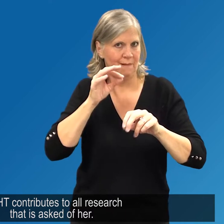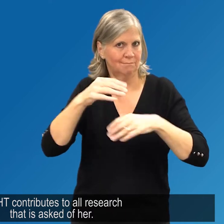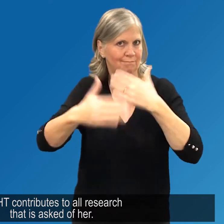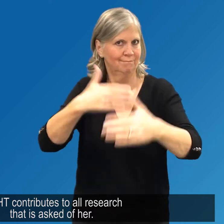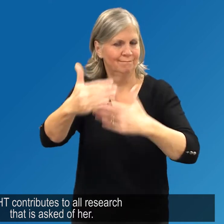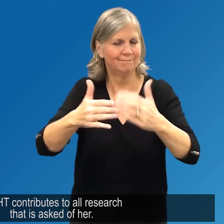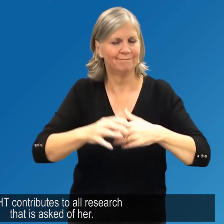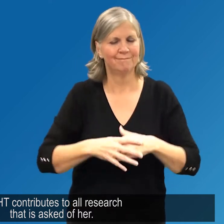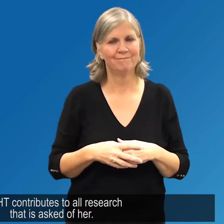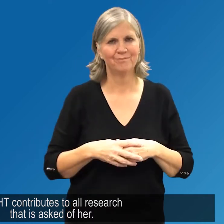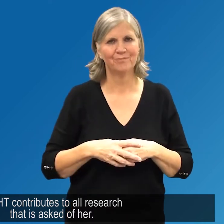research that is asked of her.